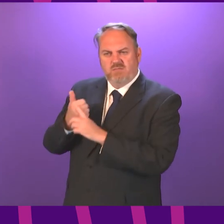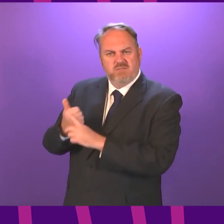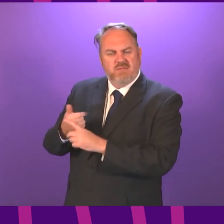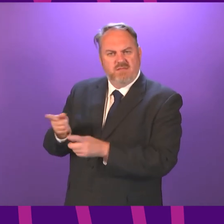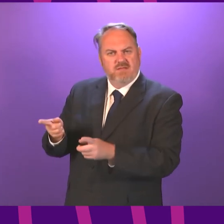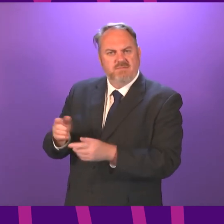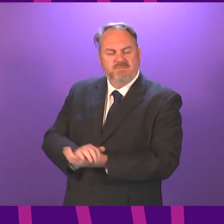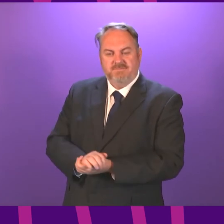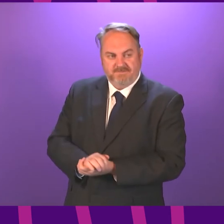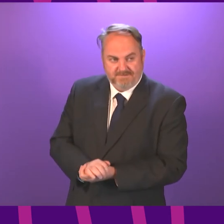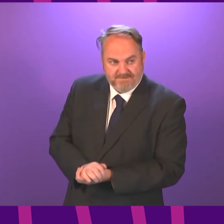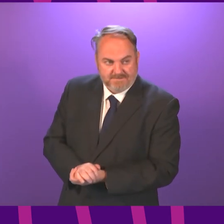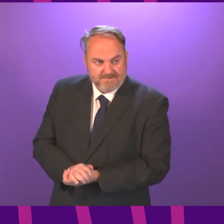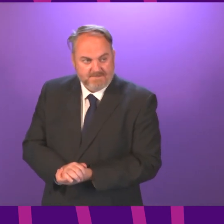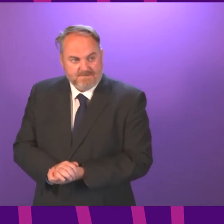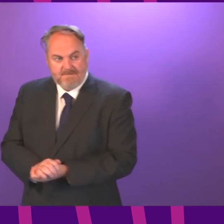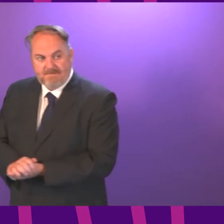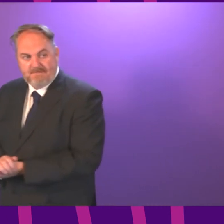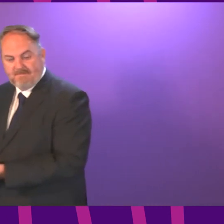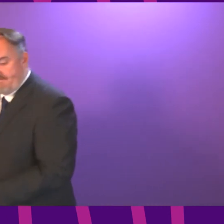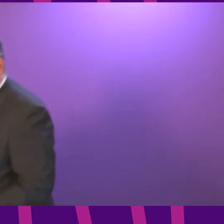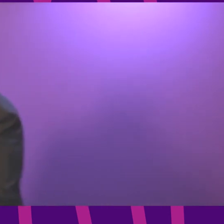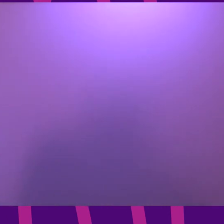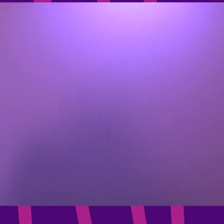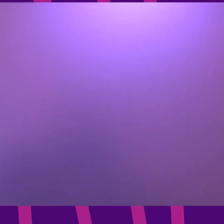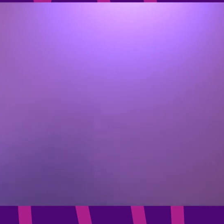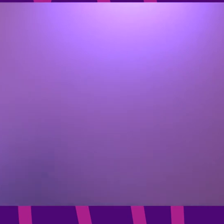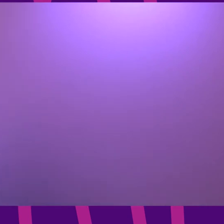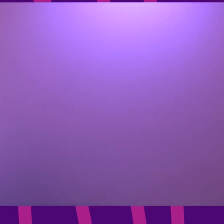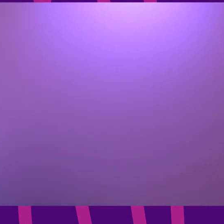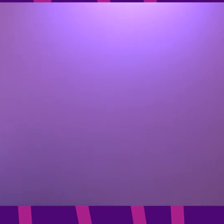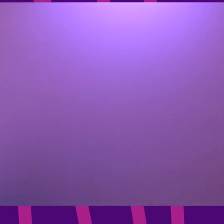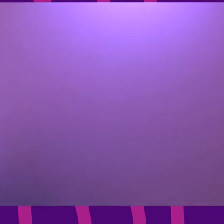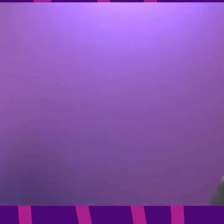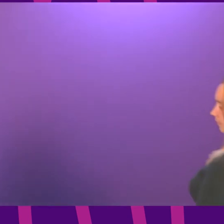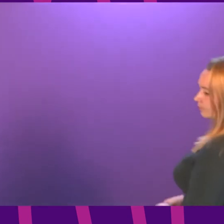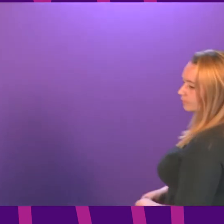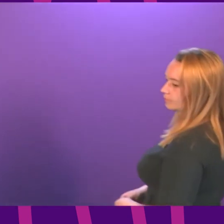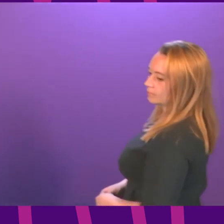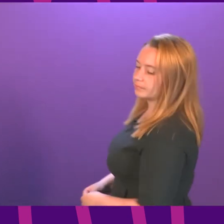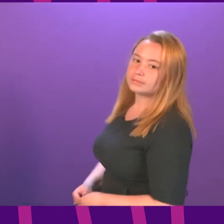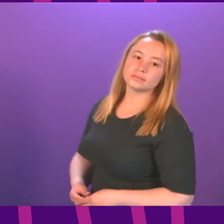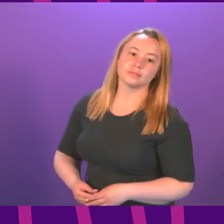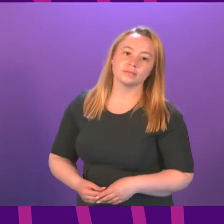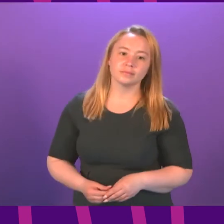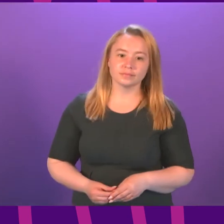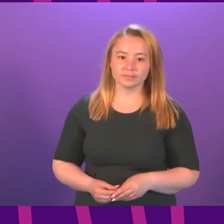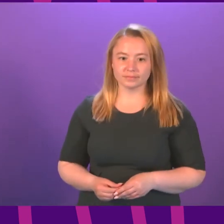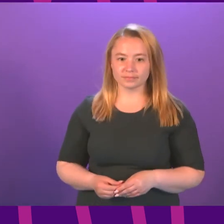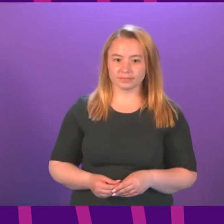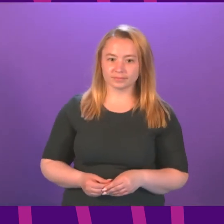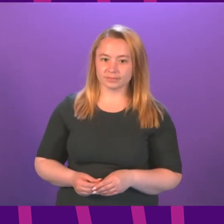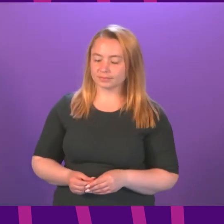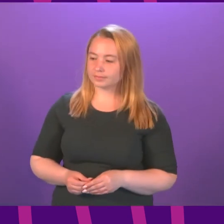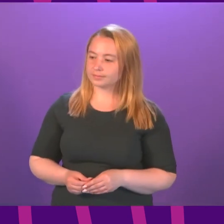wellbeing back on track. First Minister. I'll address most of those points. Can I just say, firstly, and I mean this really